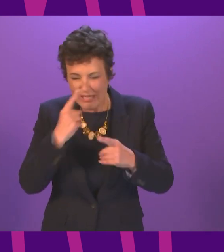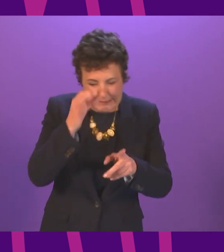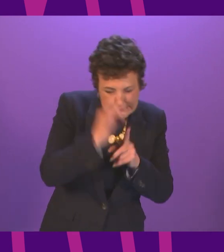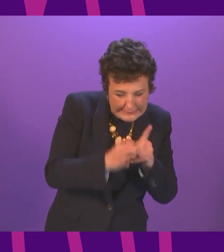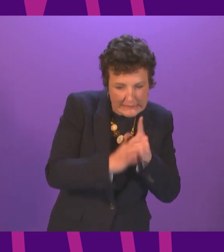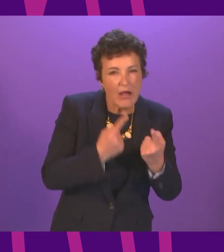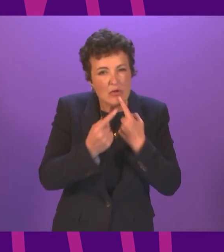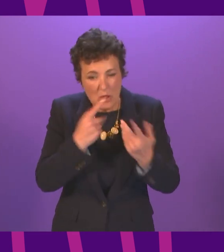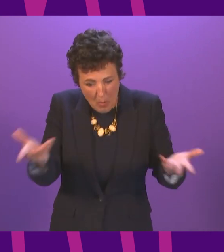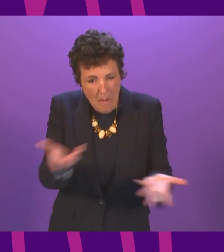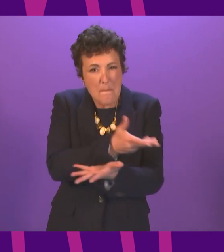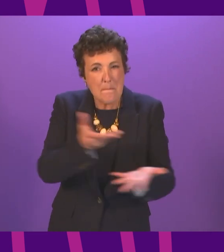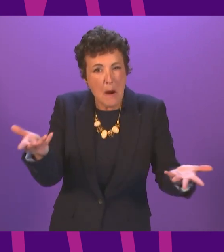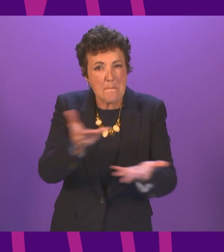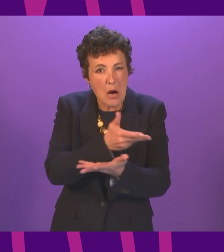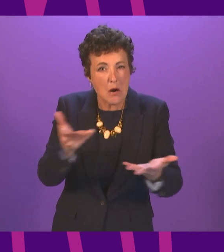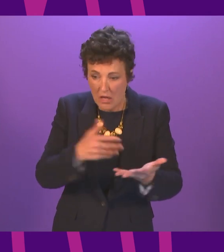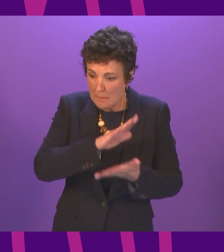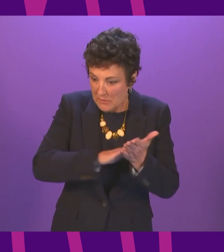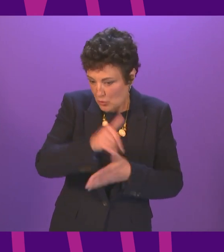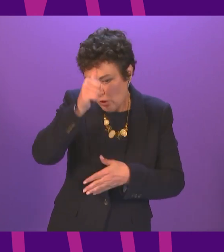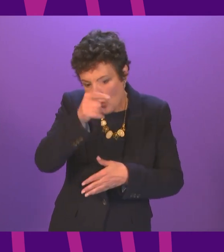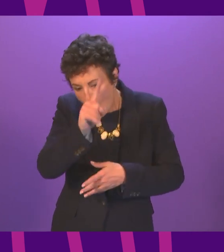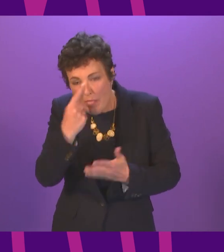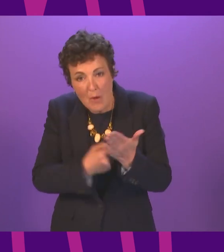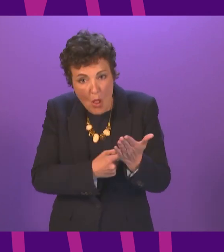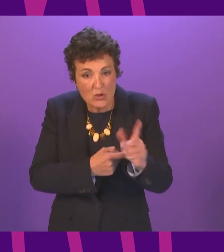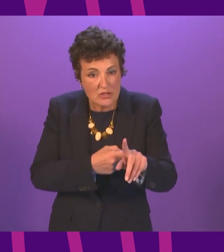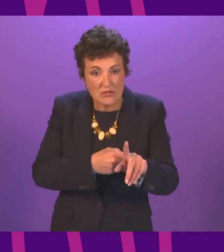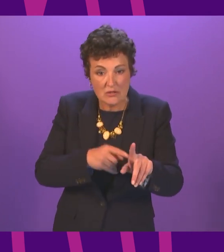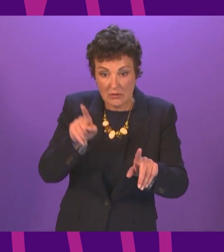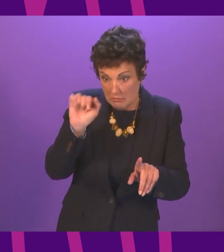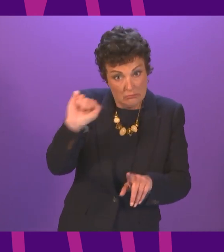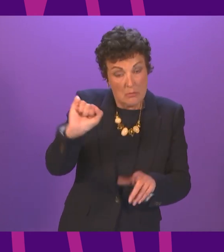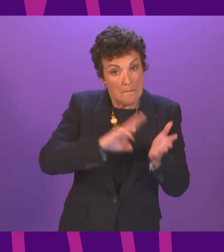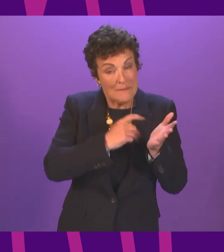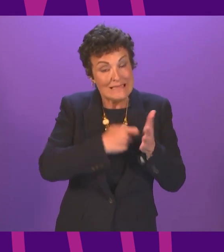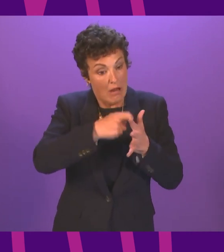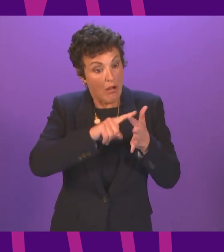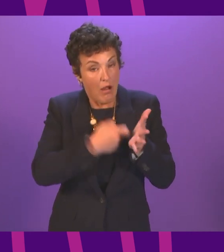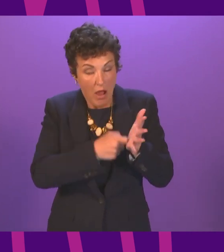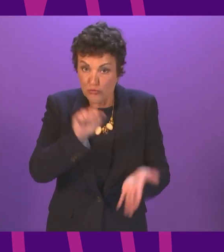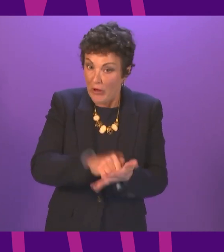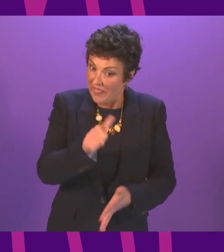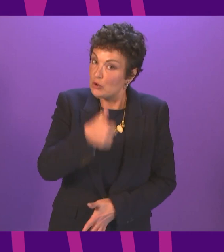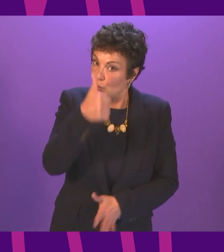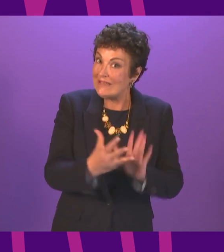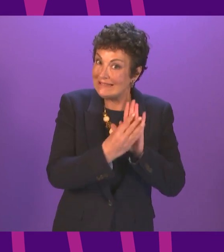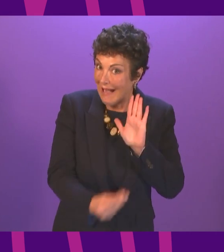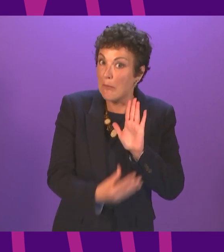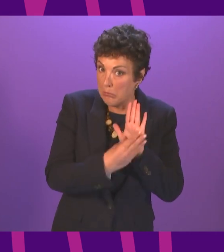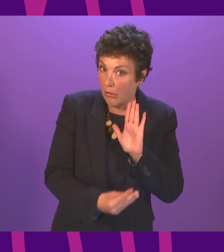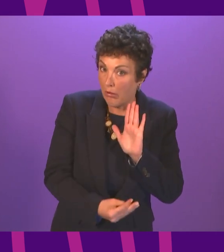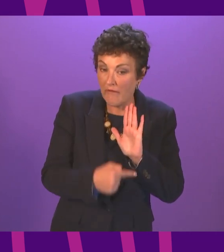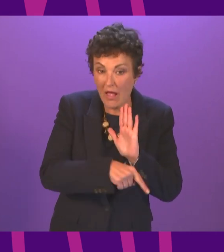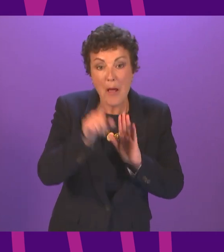detailed engagement on the formulation and the execution of policy. Mr Kerr is right. This is a very good example of that. I could spend